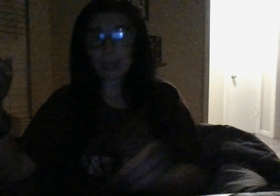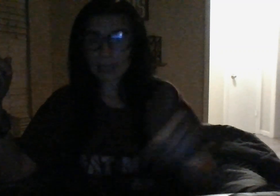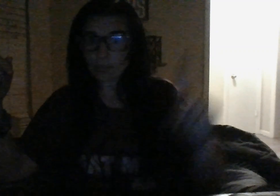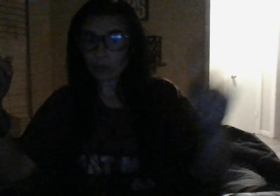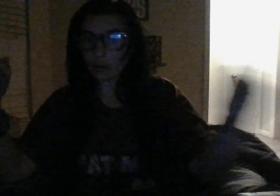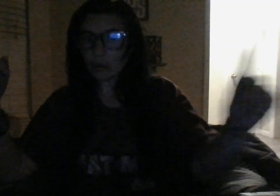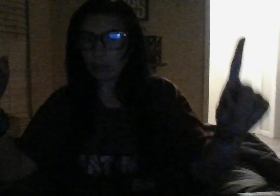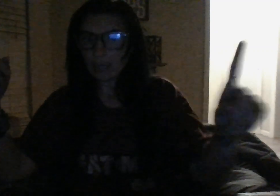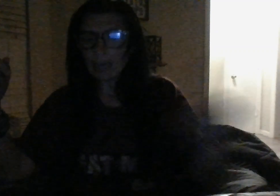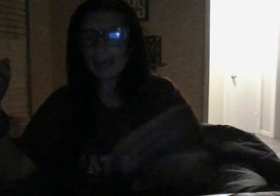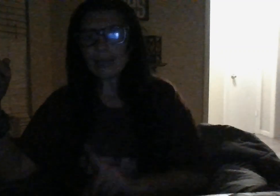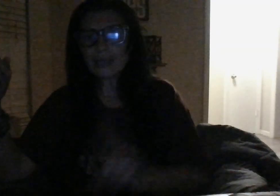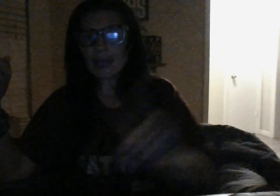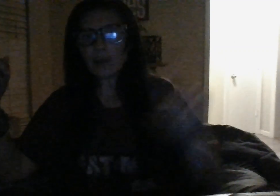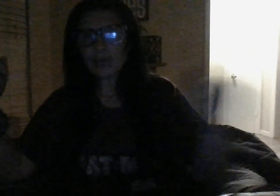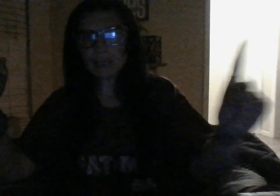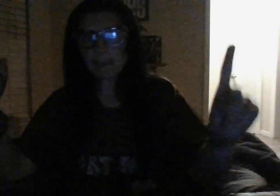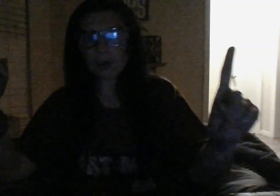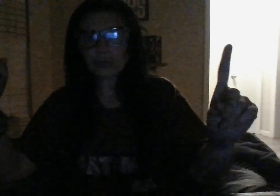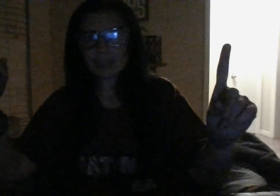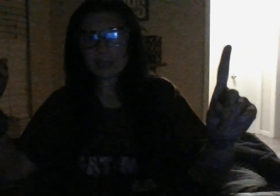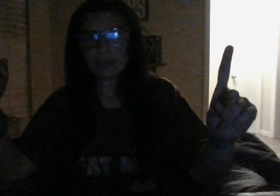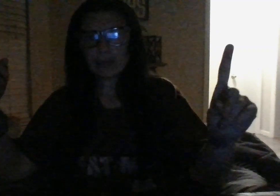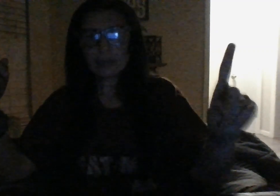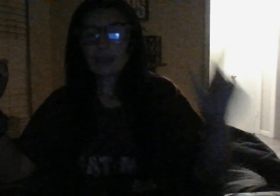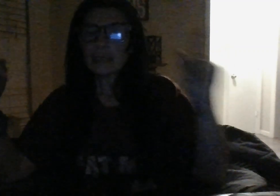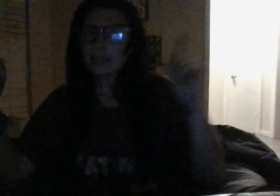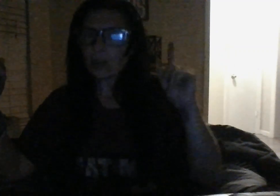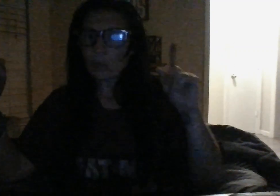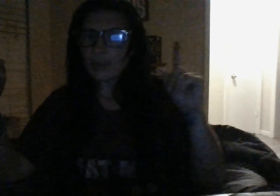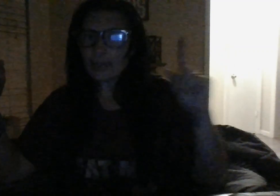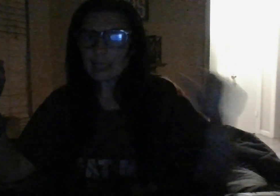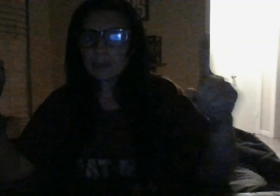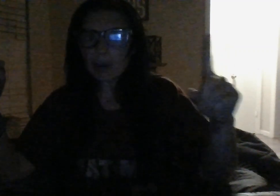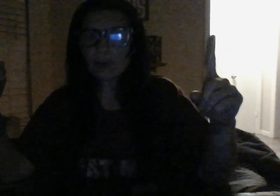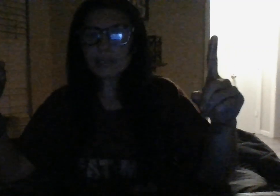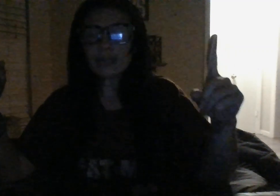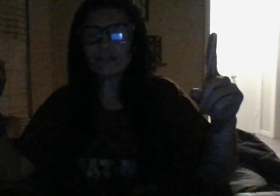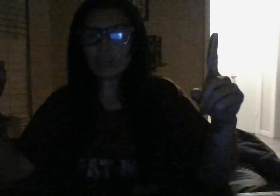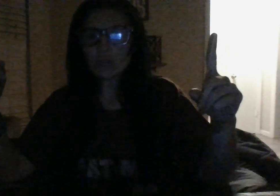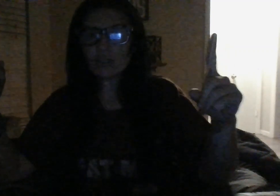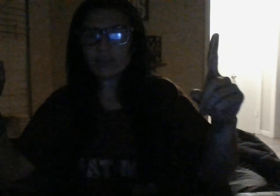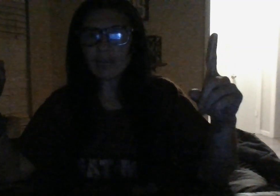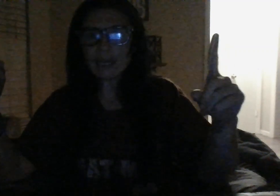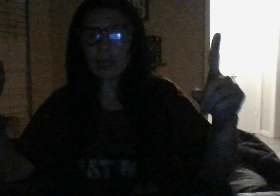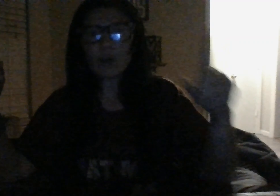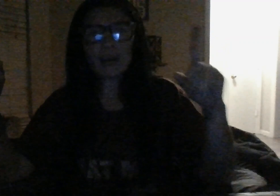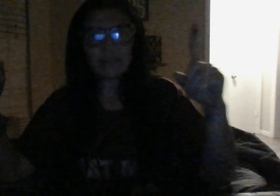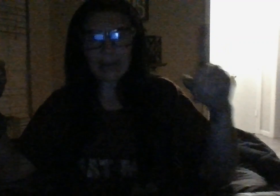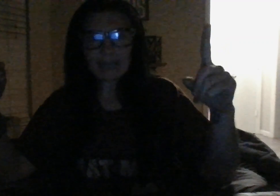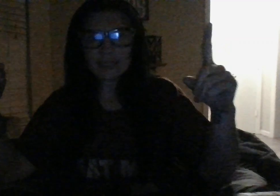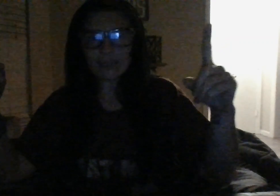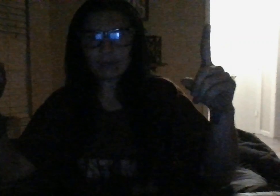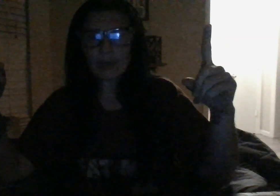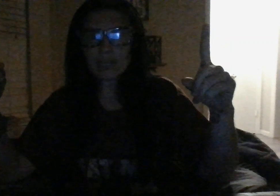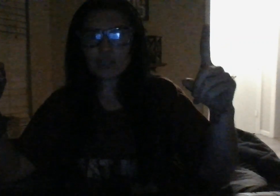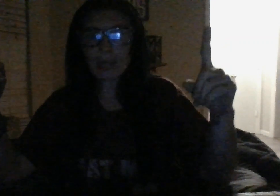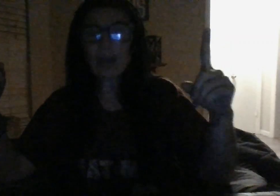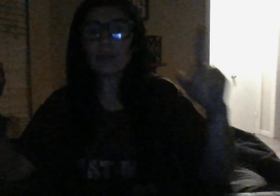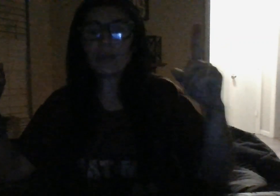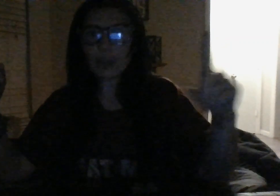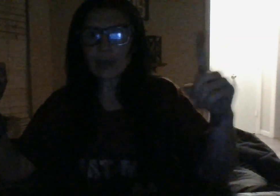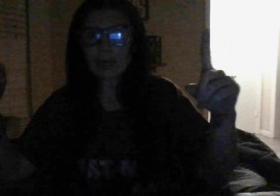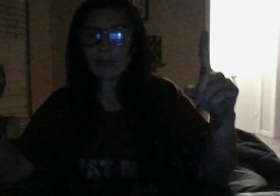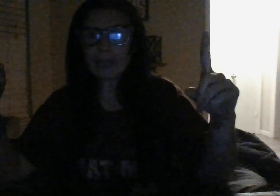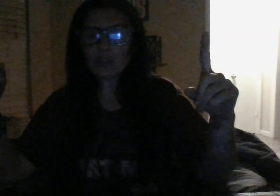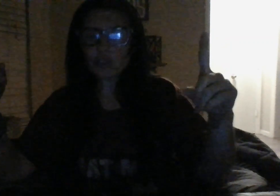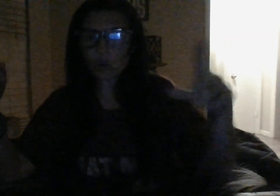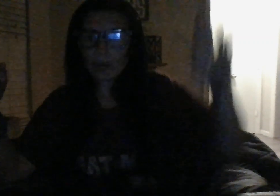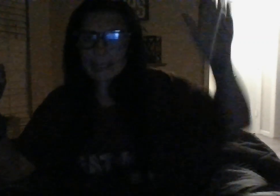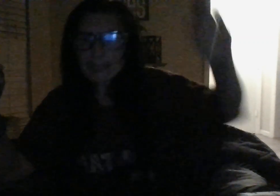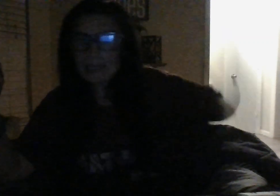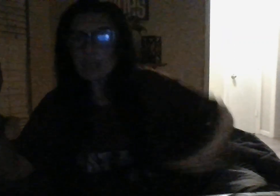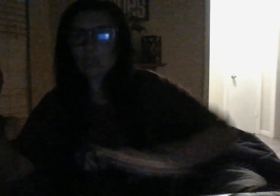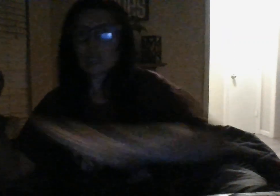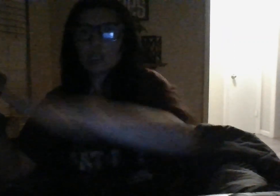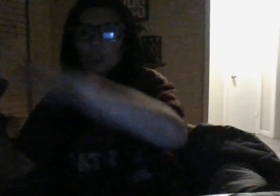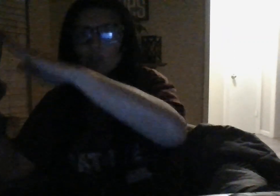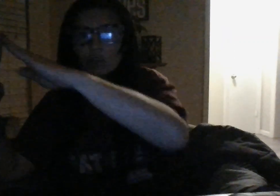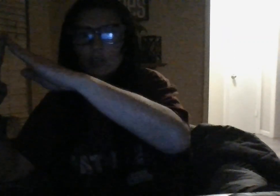to enter and tell this person so when this person views the video and finds the information out they're going to make the choice to